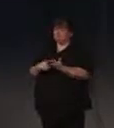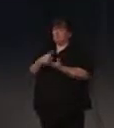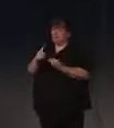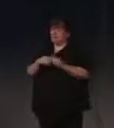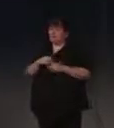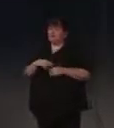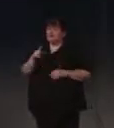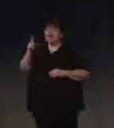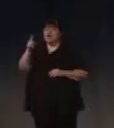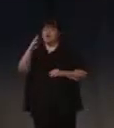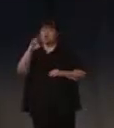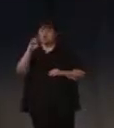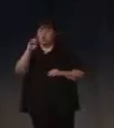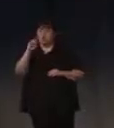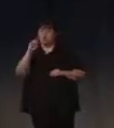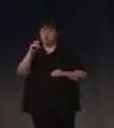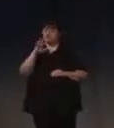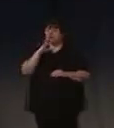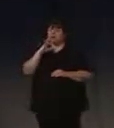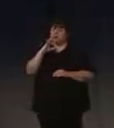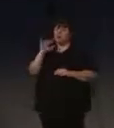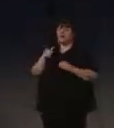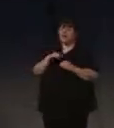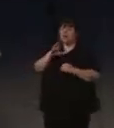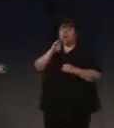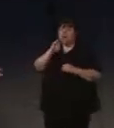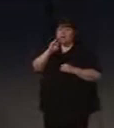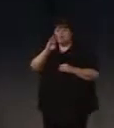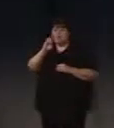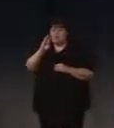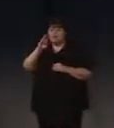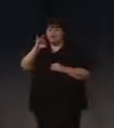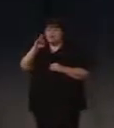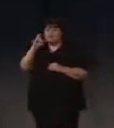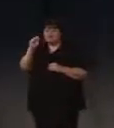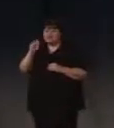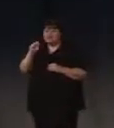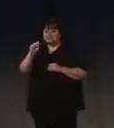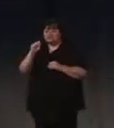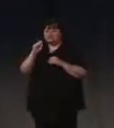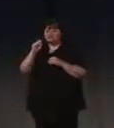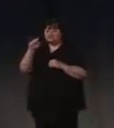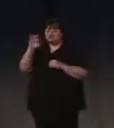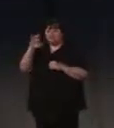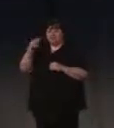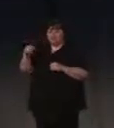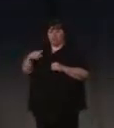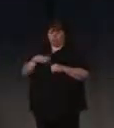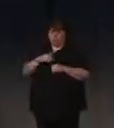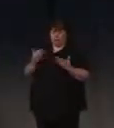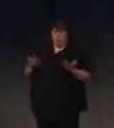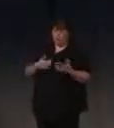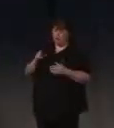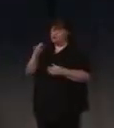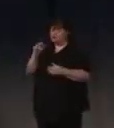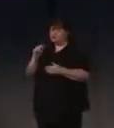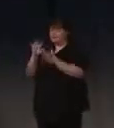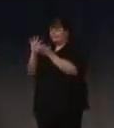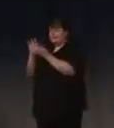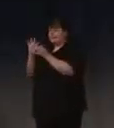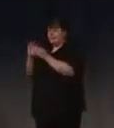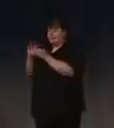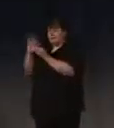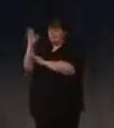Bruno Latour was talking about it as a Mobius strip. When we were here at MIT and going around, we talked to Jerry